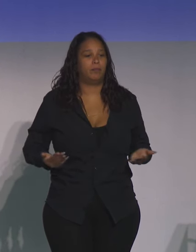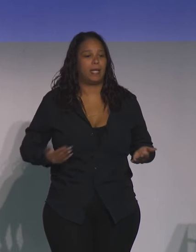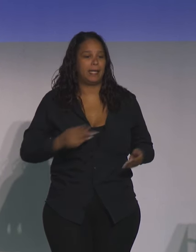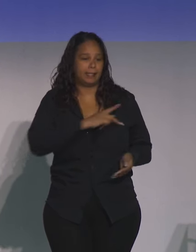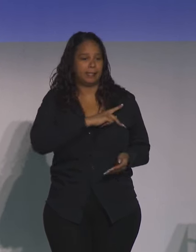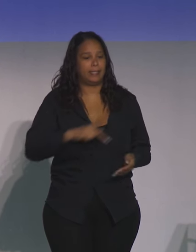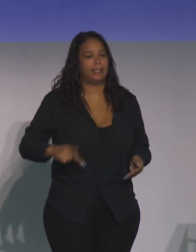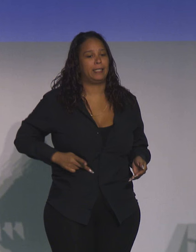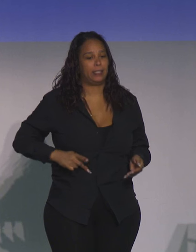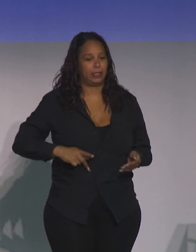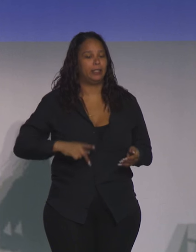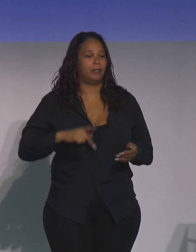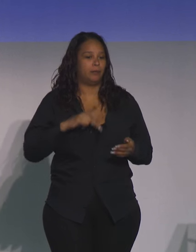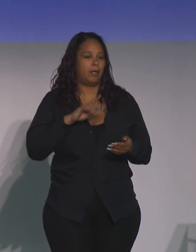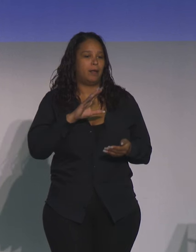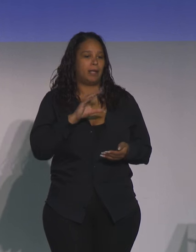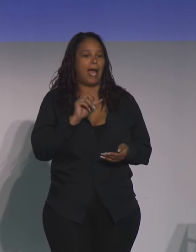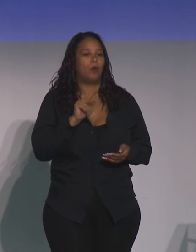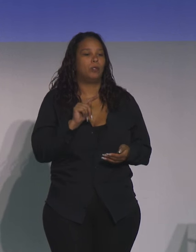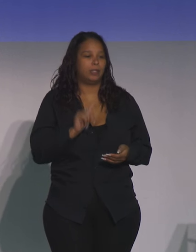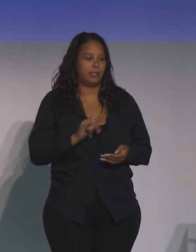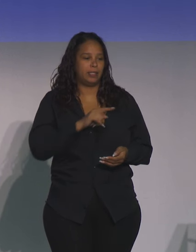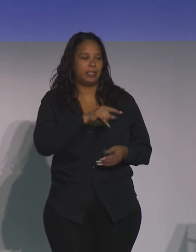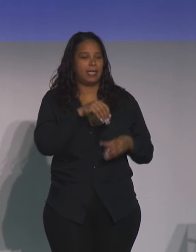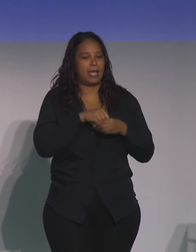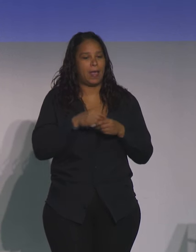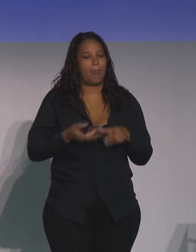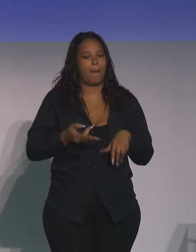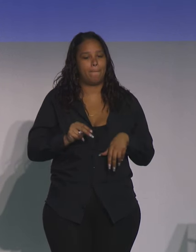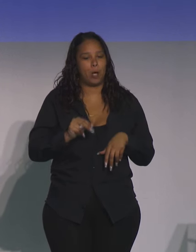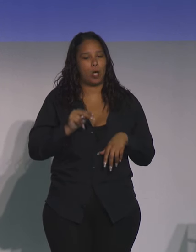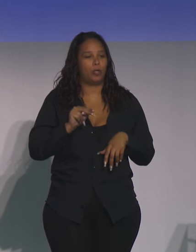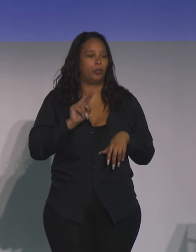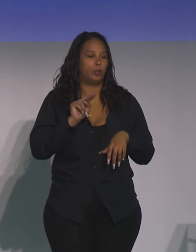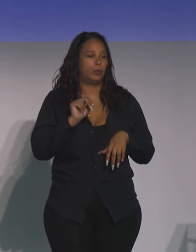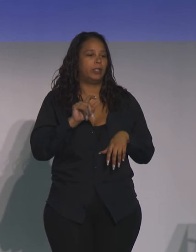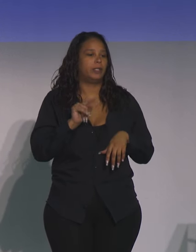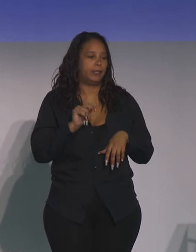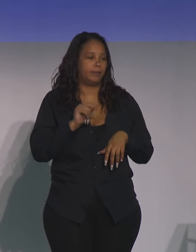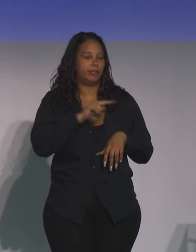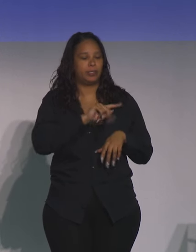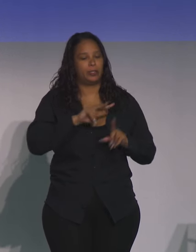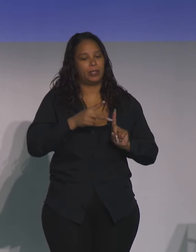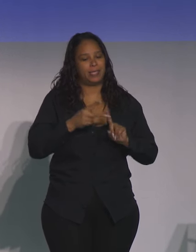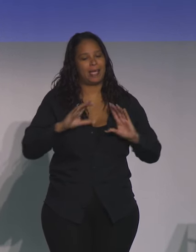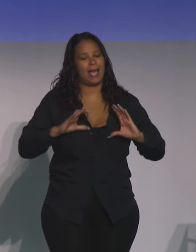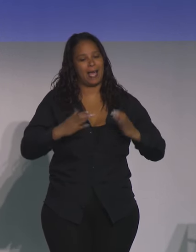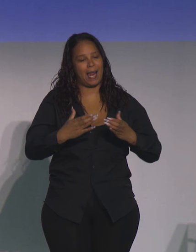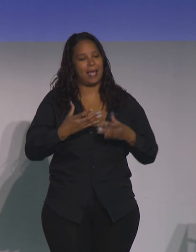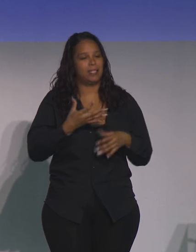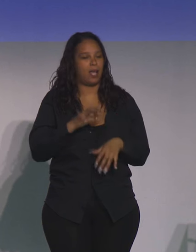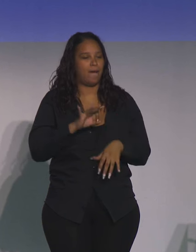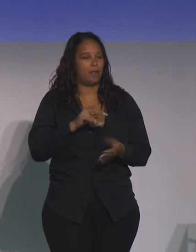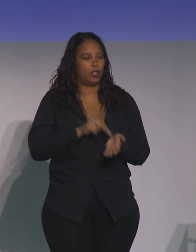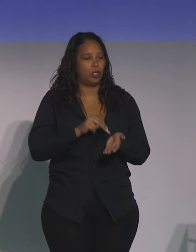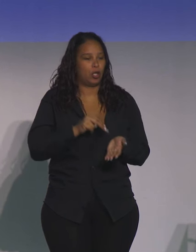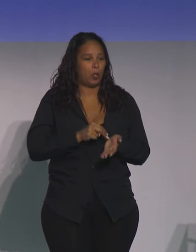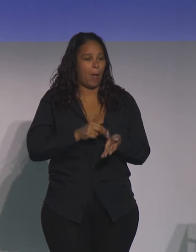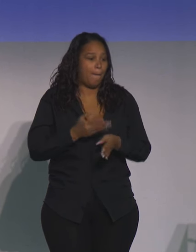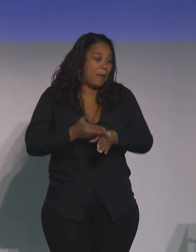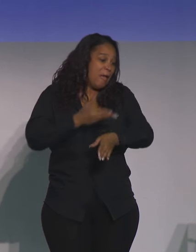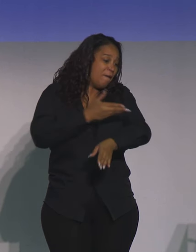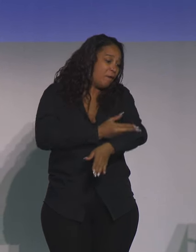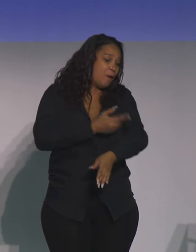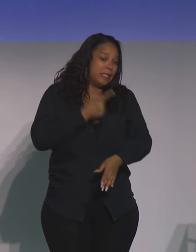burn unit. And it was, I think, the second class of nurses before they even had the term nurse practitioner that